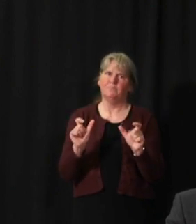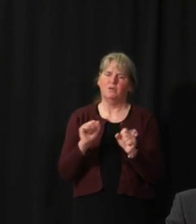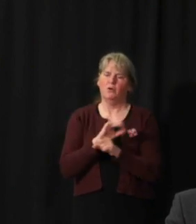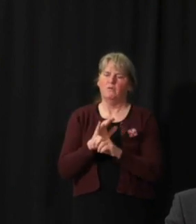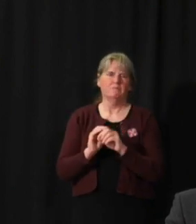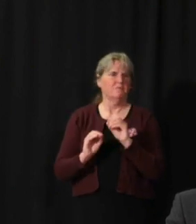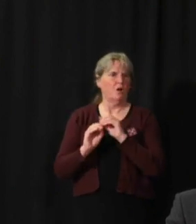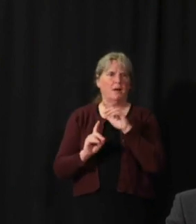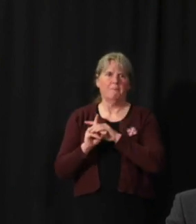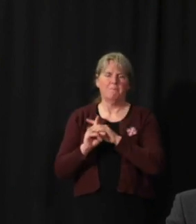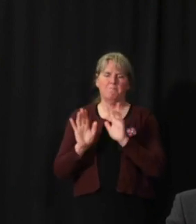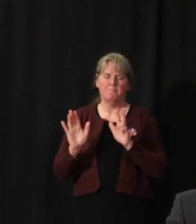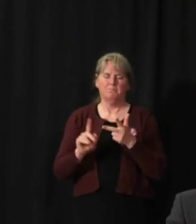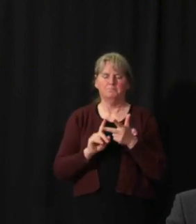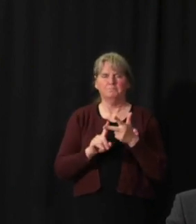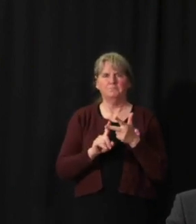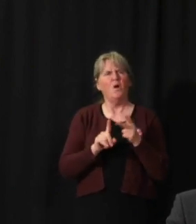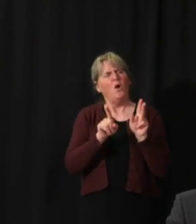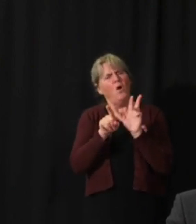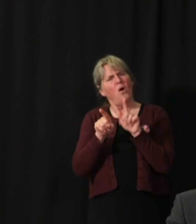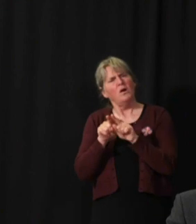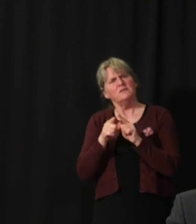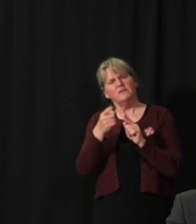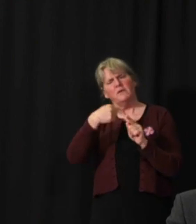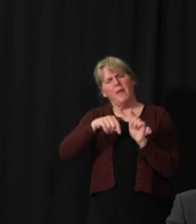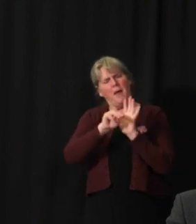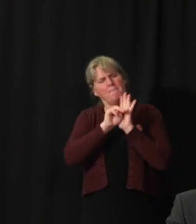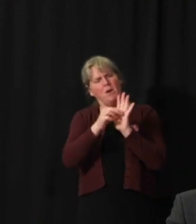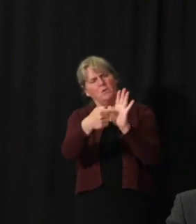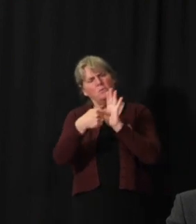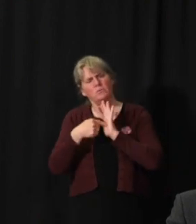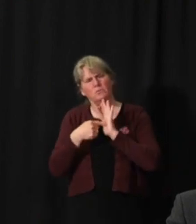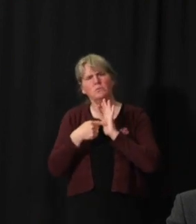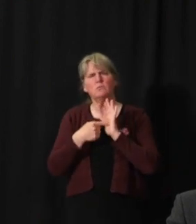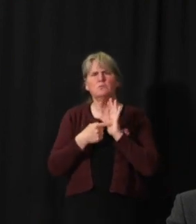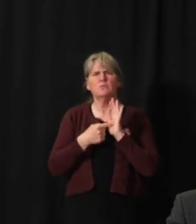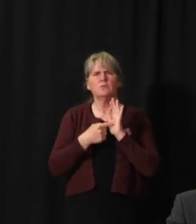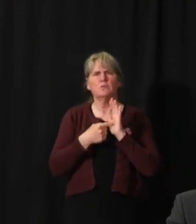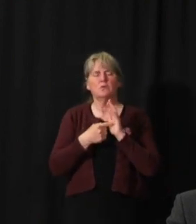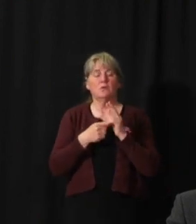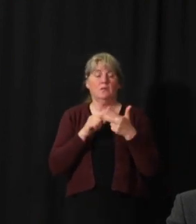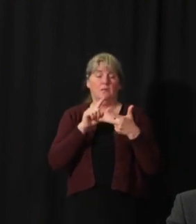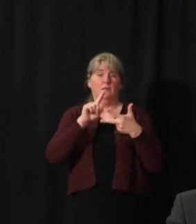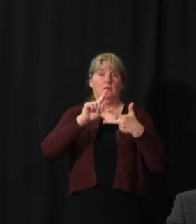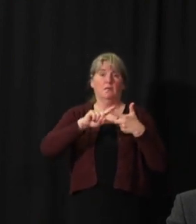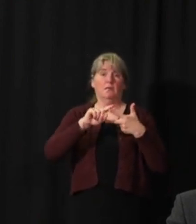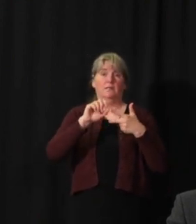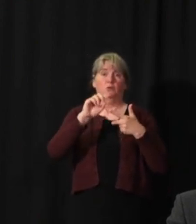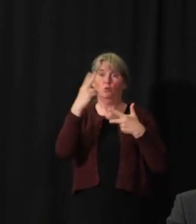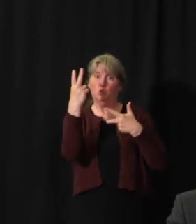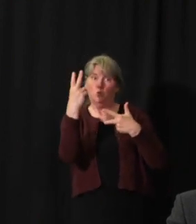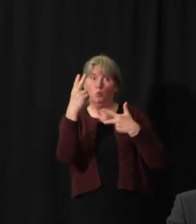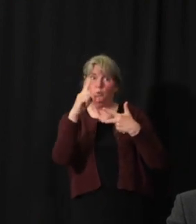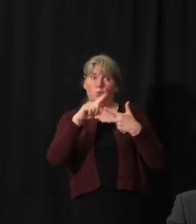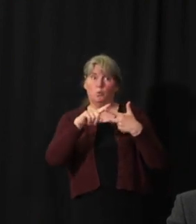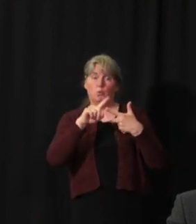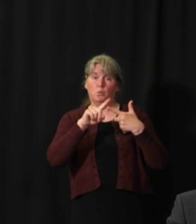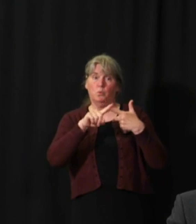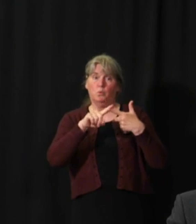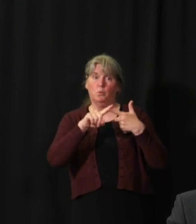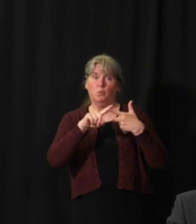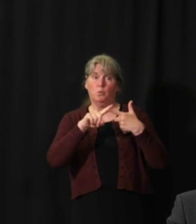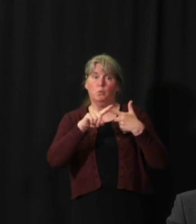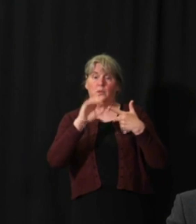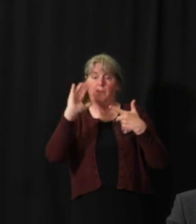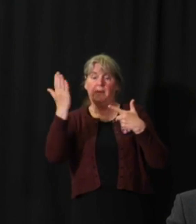It also shows that between scenario two, so again, back to the scenario